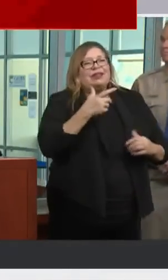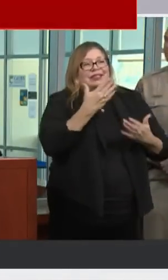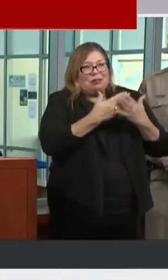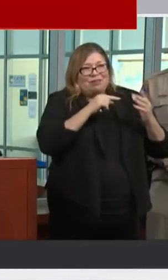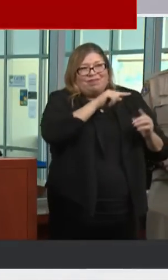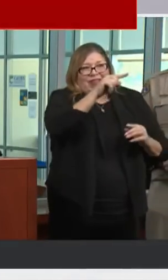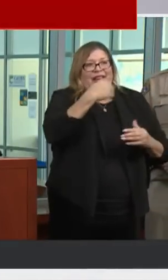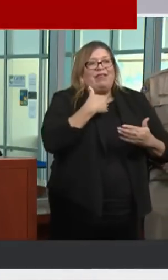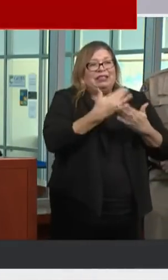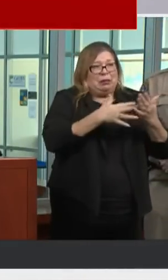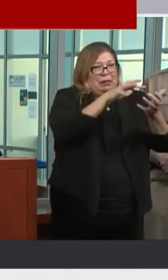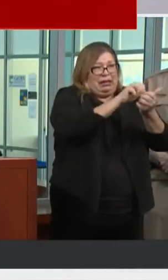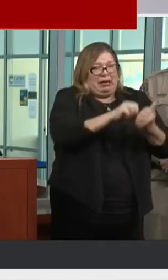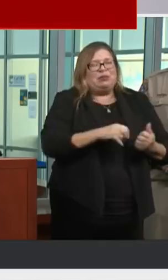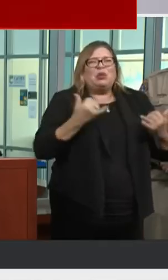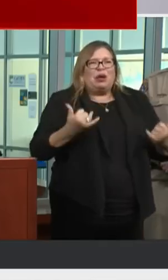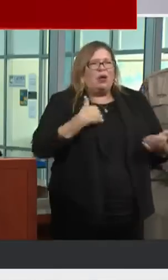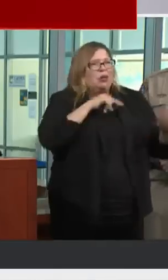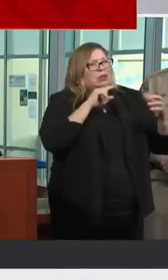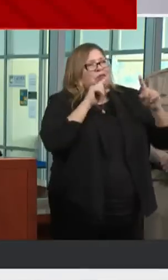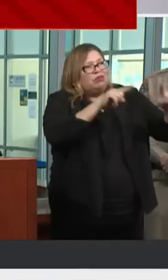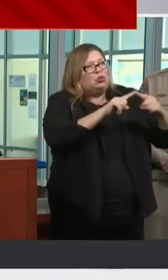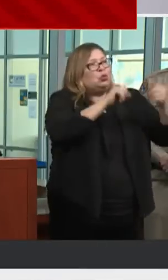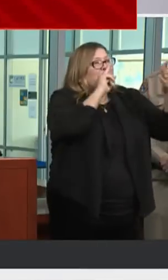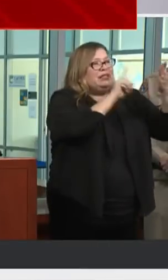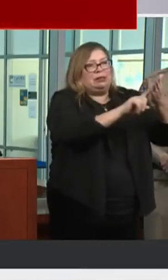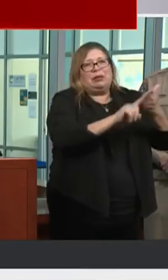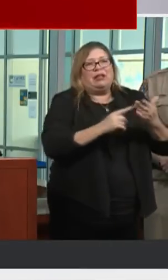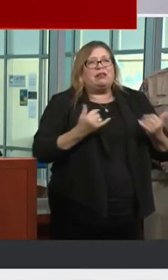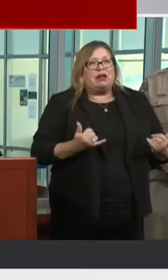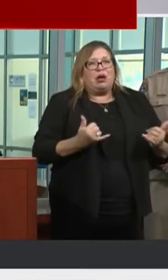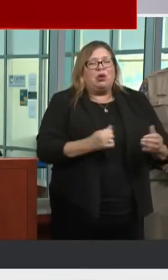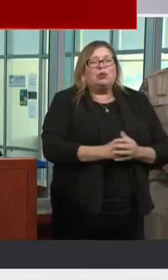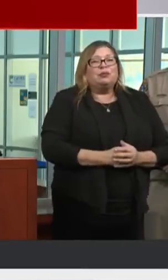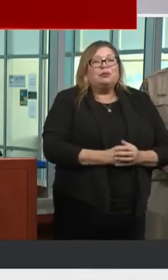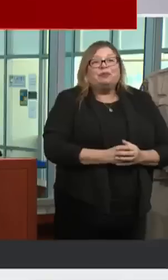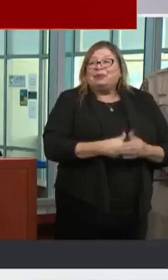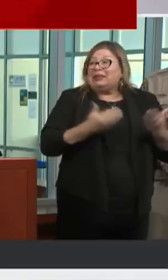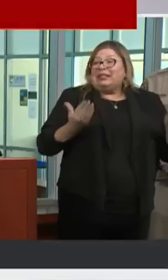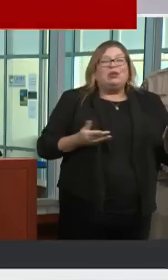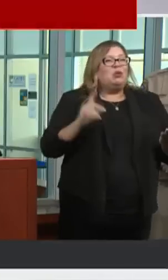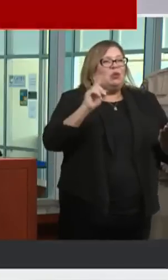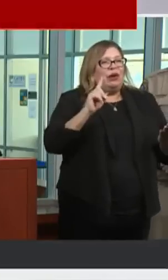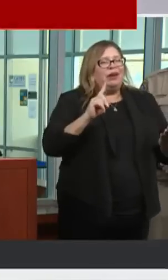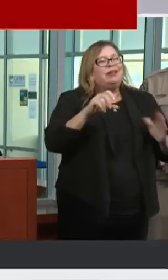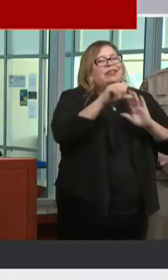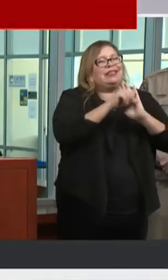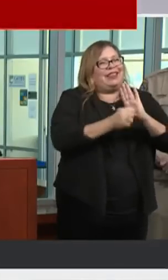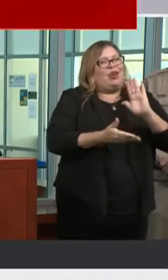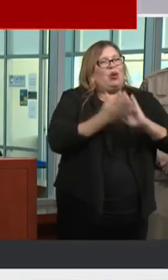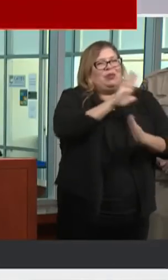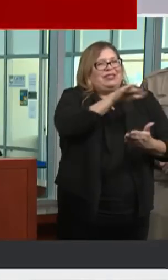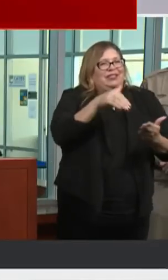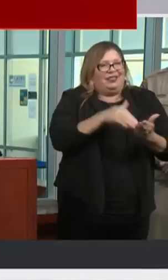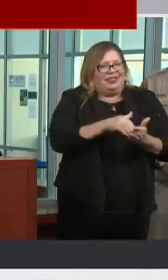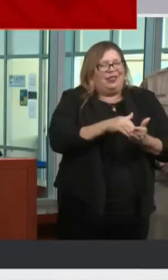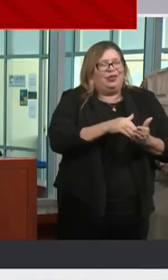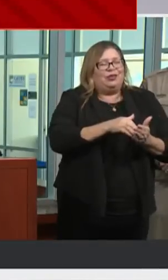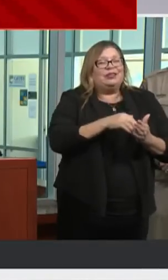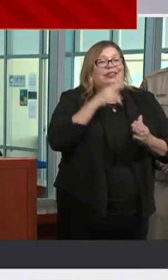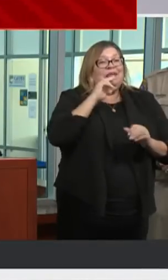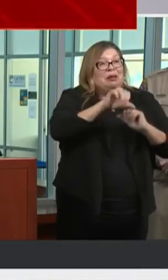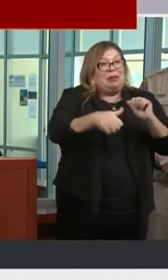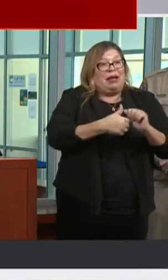are being inspected currently. We're here at the State Operations Center, where behind me, you'll see